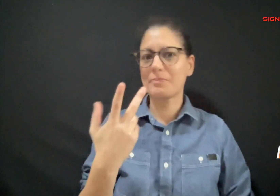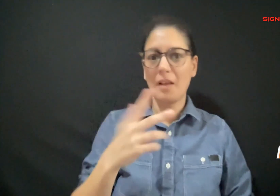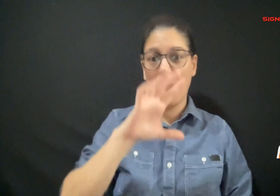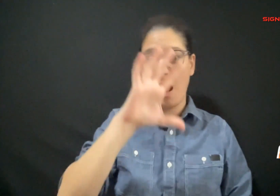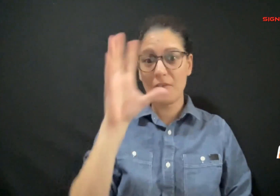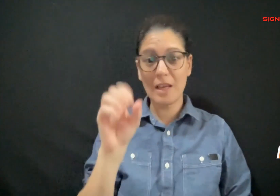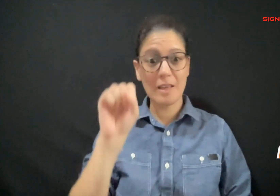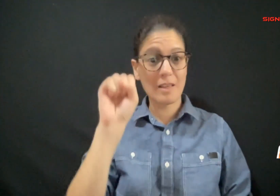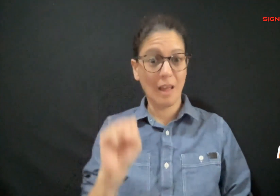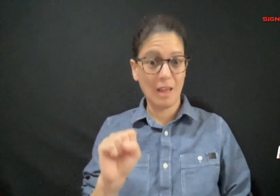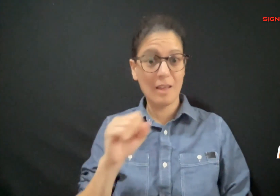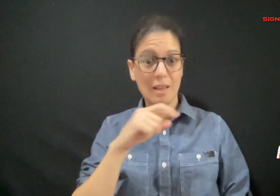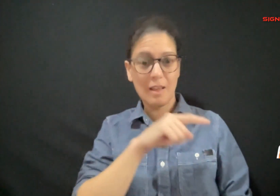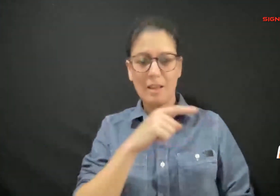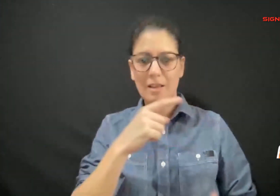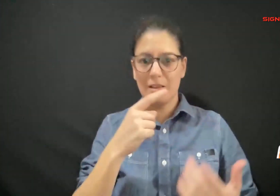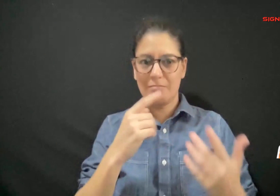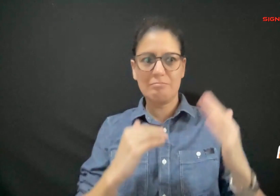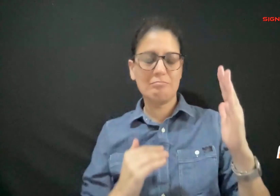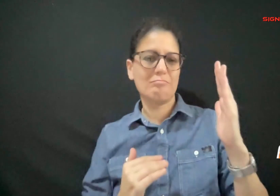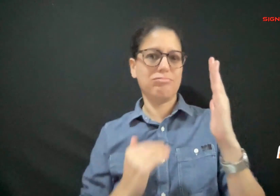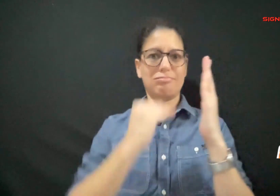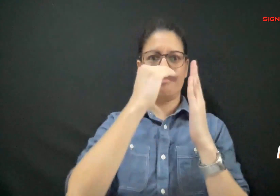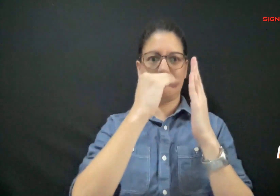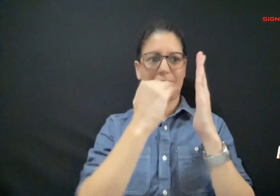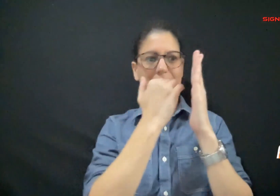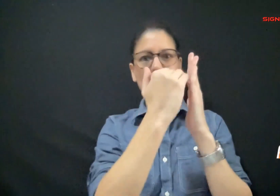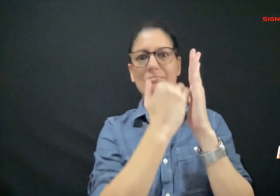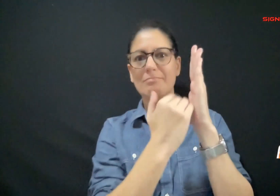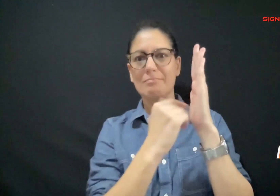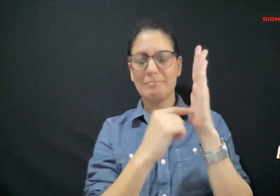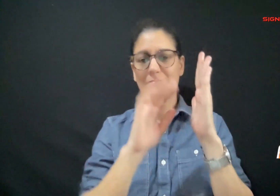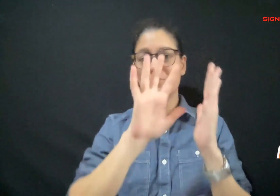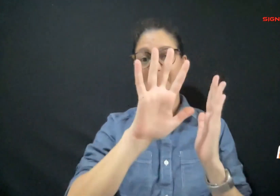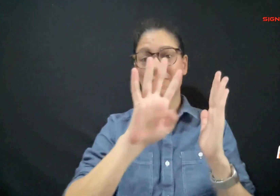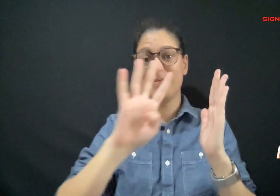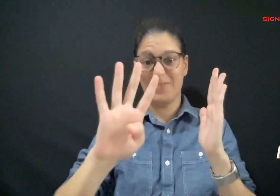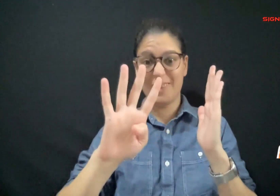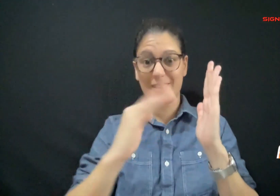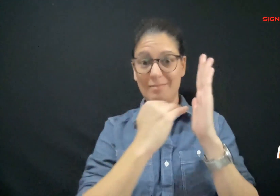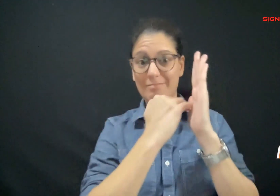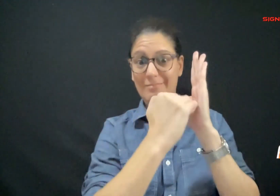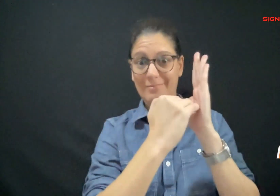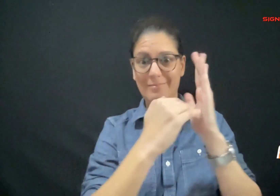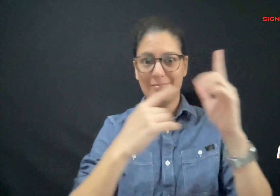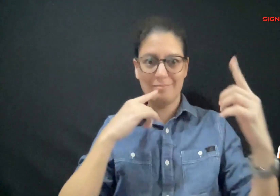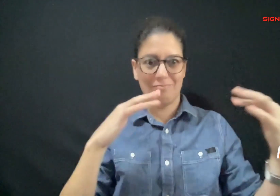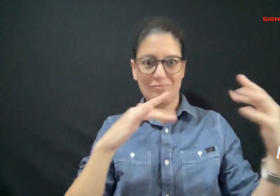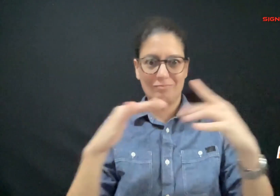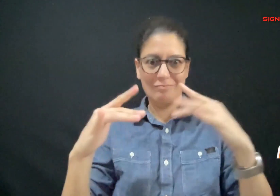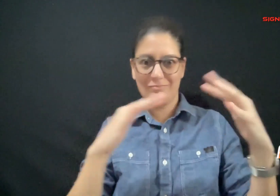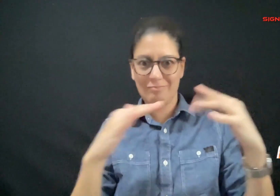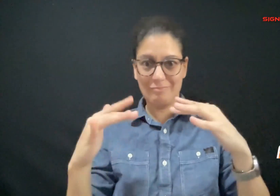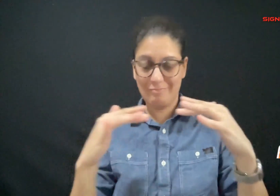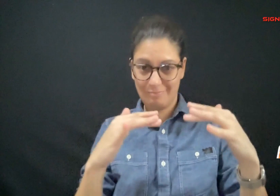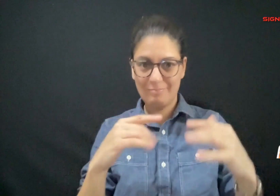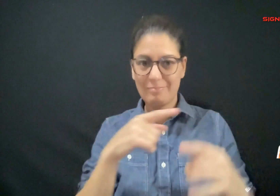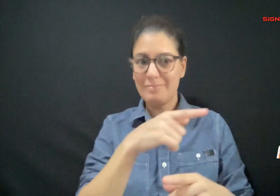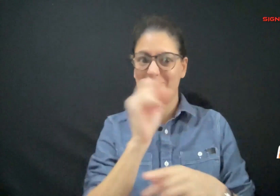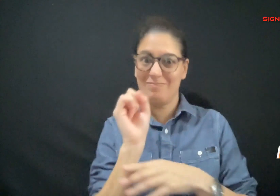South Africa ranked 54th going into the tournament beat Italy with